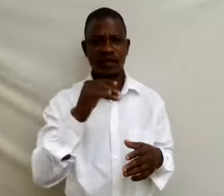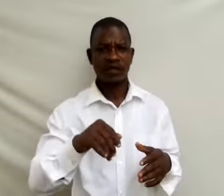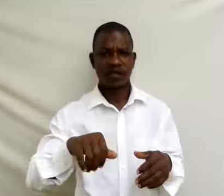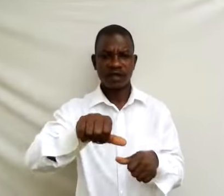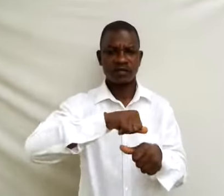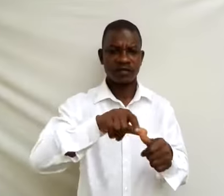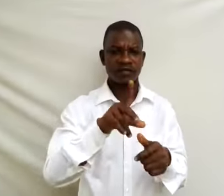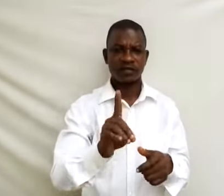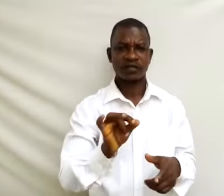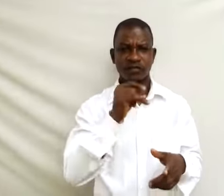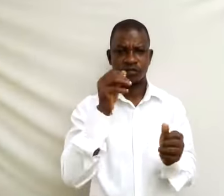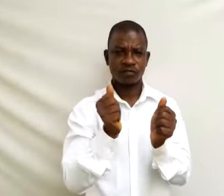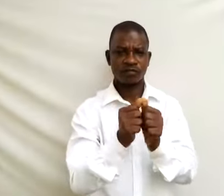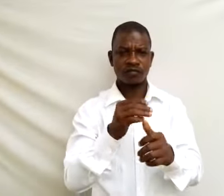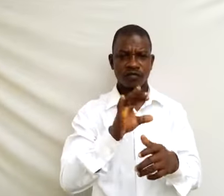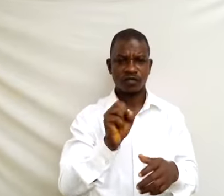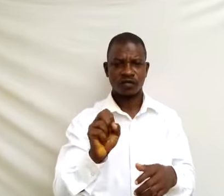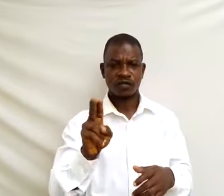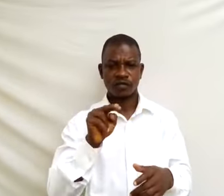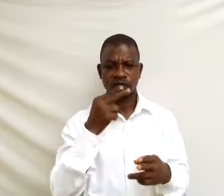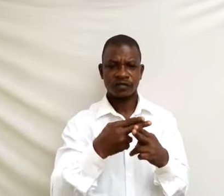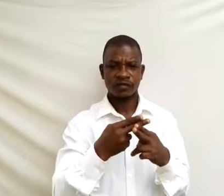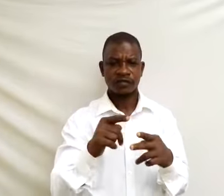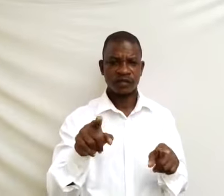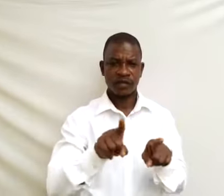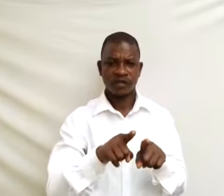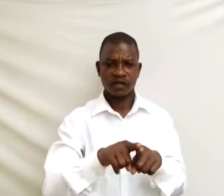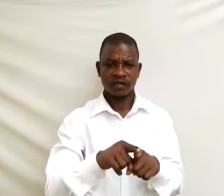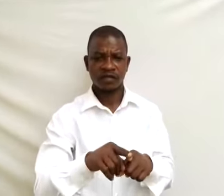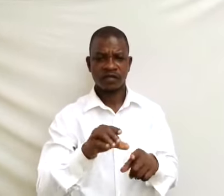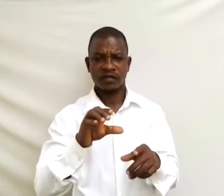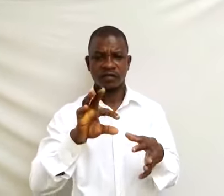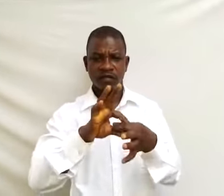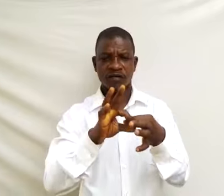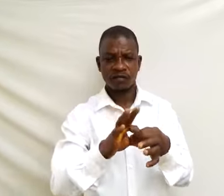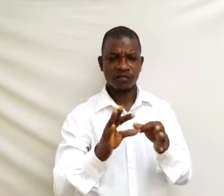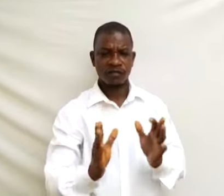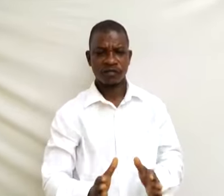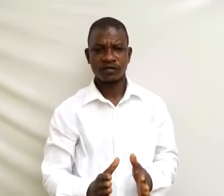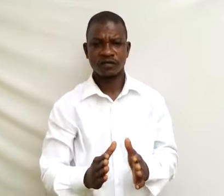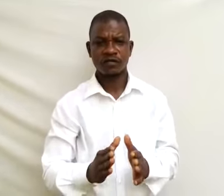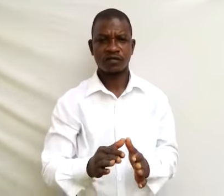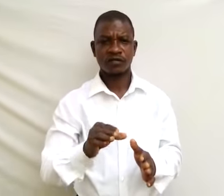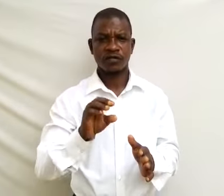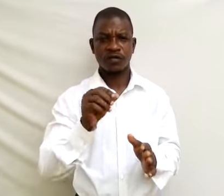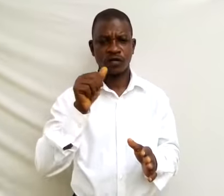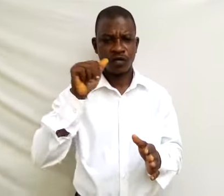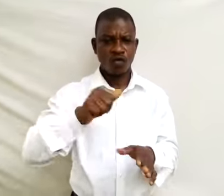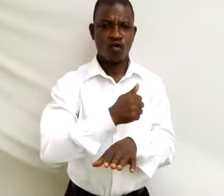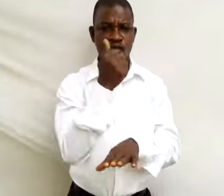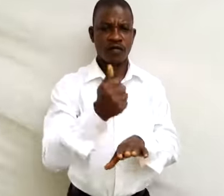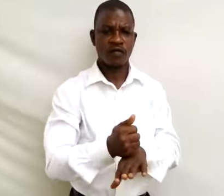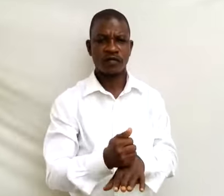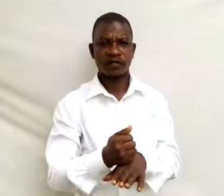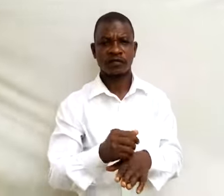with such names as corporation, authority, bond